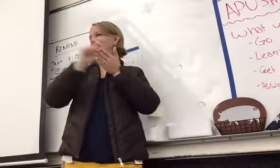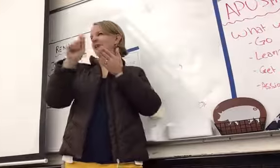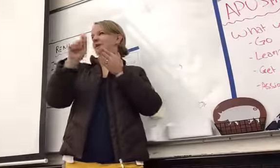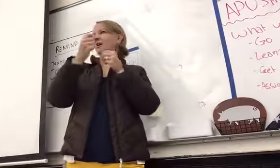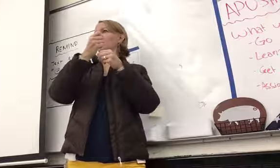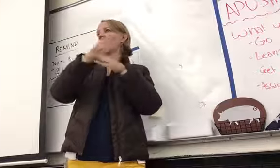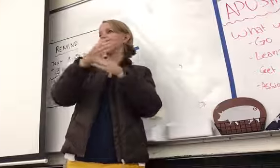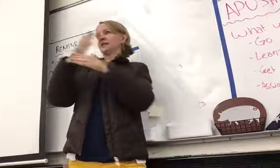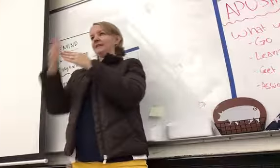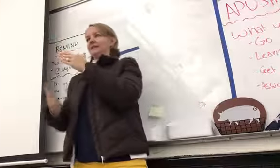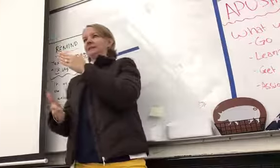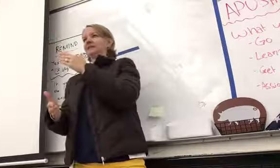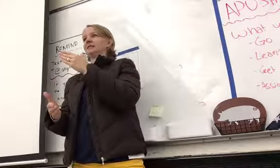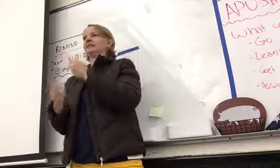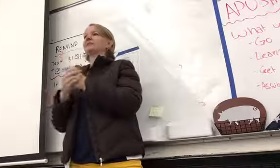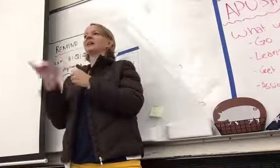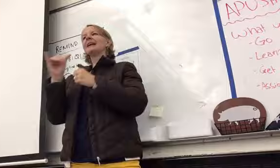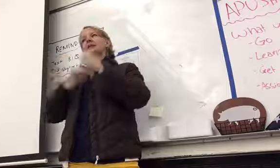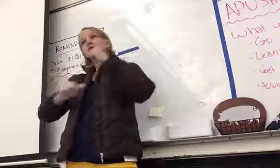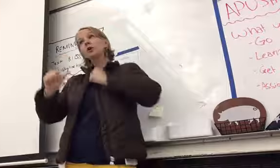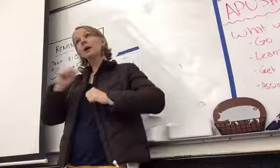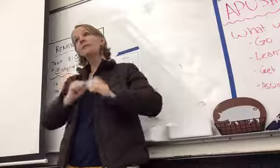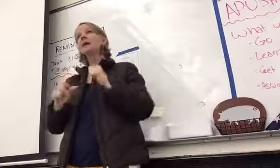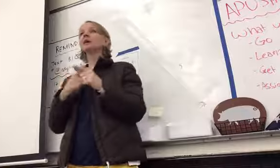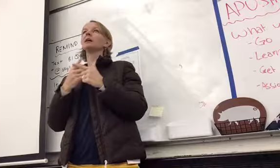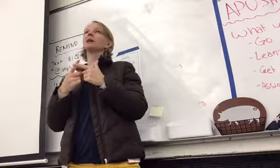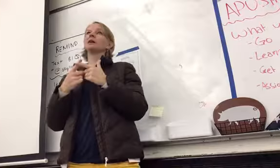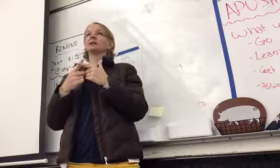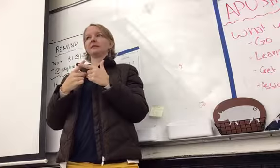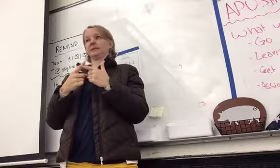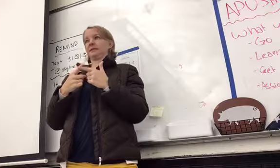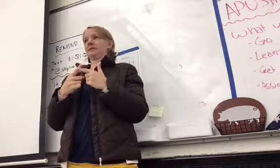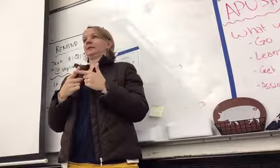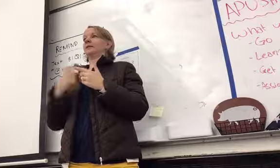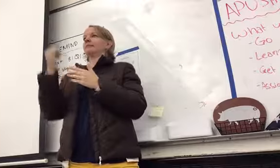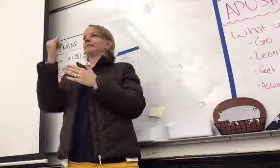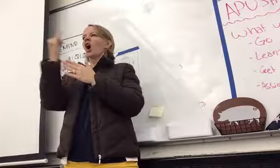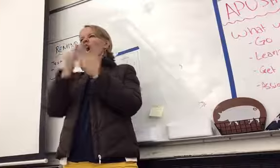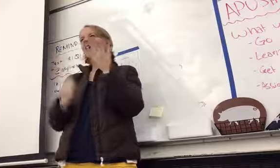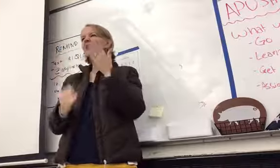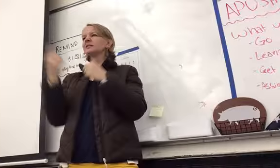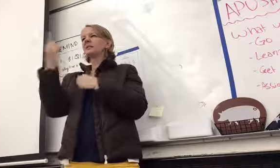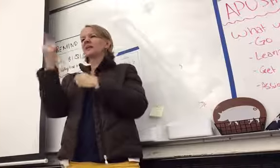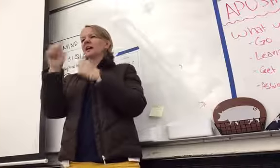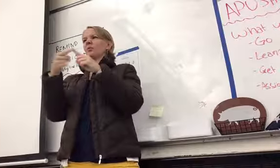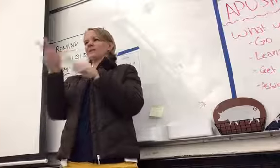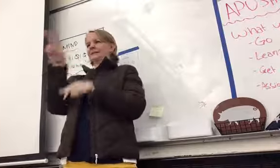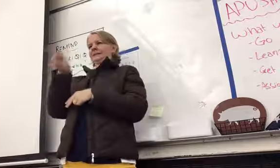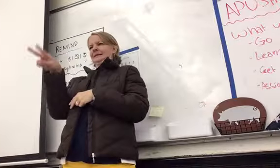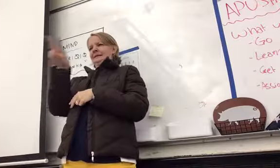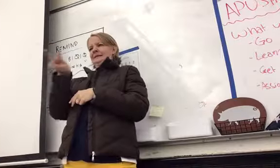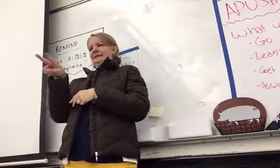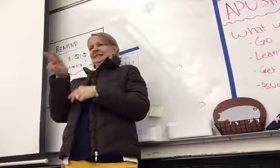So this isn't popular for drama performances, ballet performances, anything like that, where I might not explicitly say it. Yes?